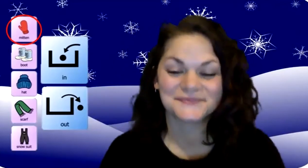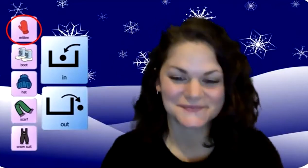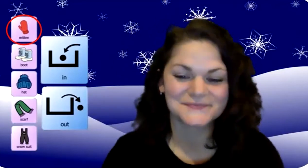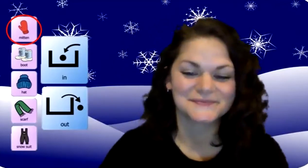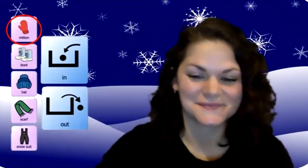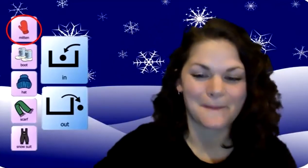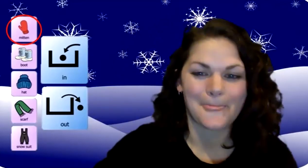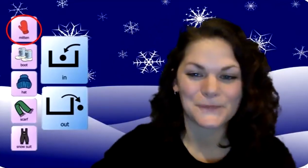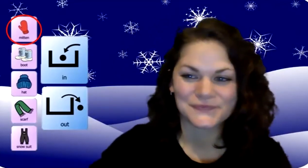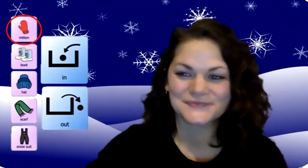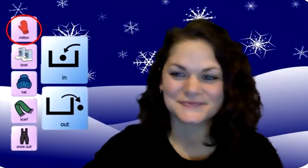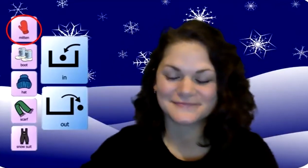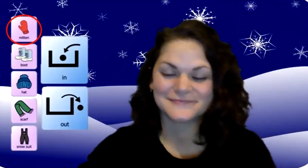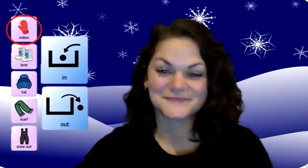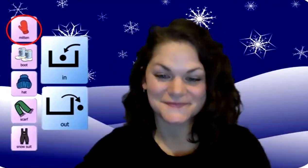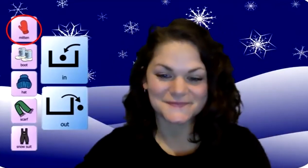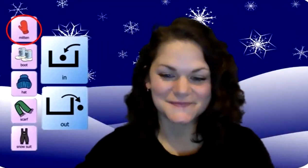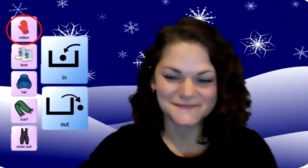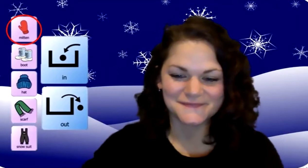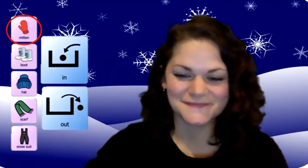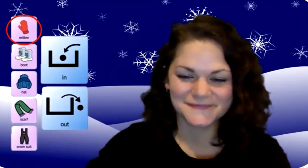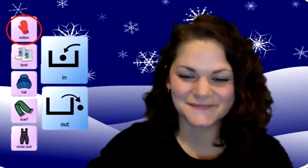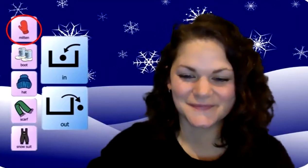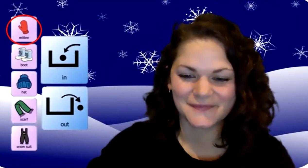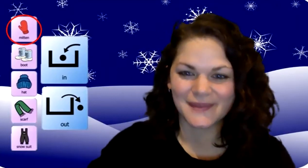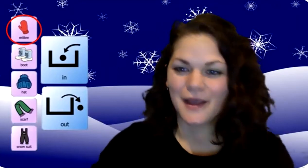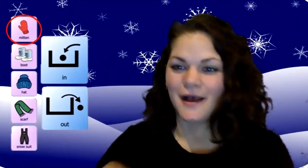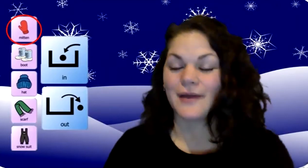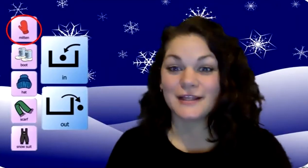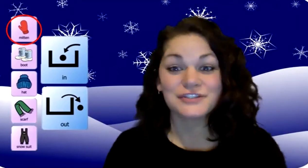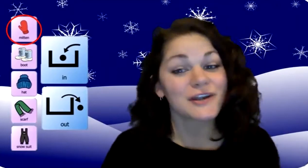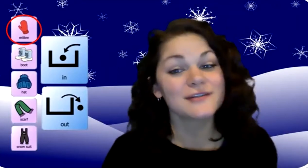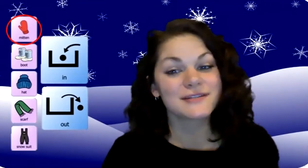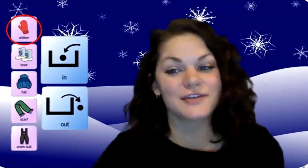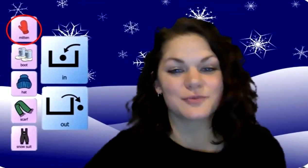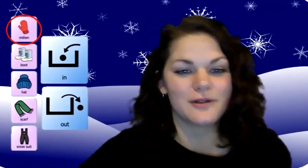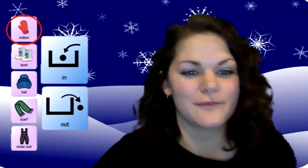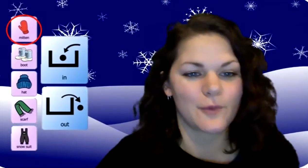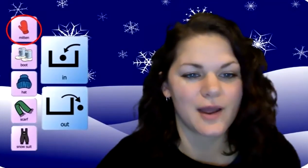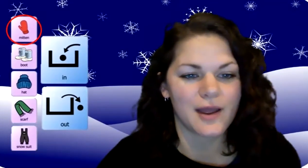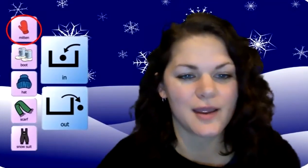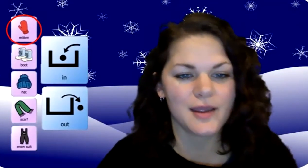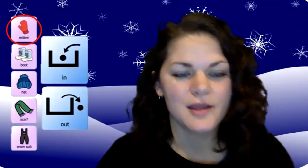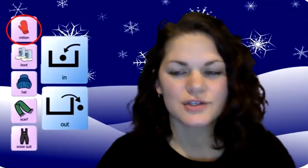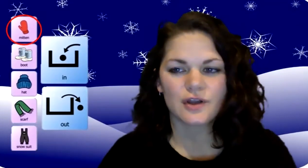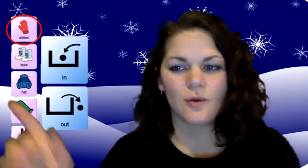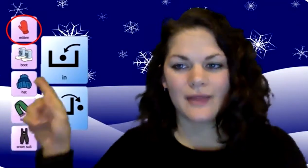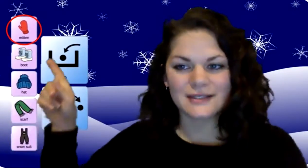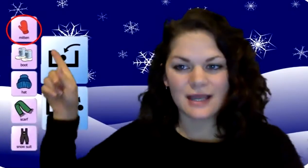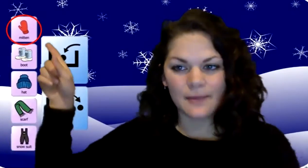That's what it's all about. All right. Let's check our schedule. Okay. So on the top